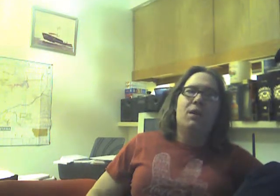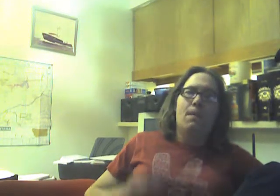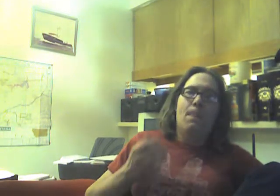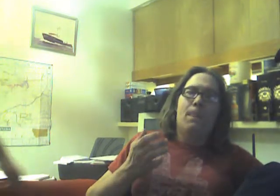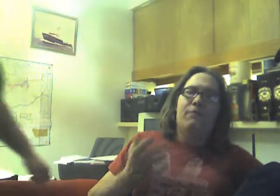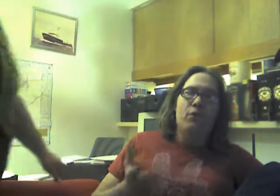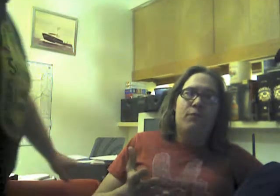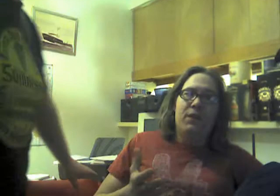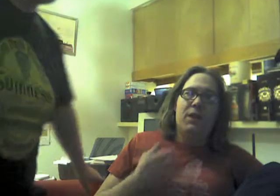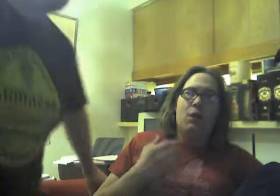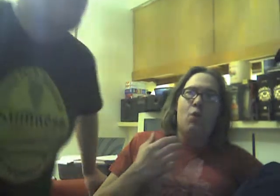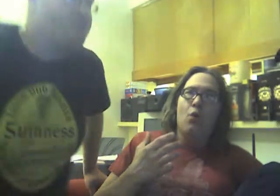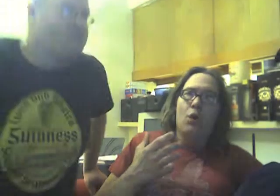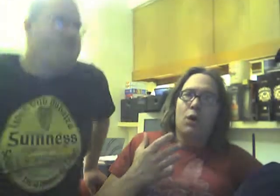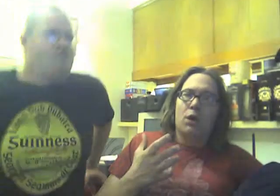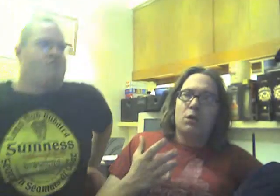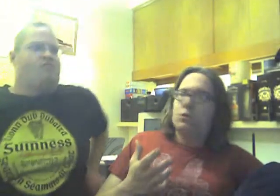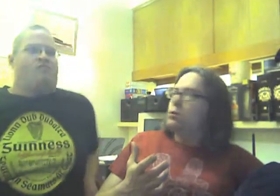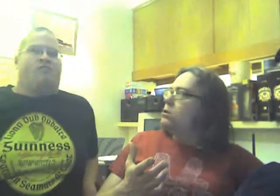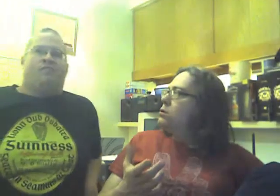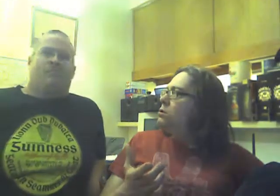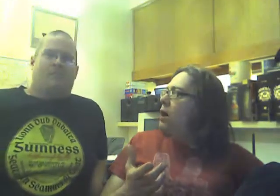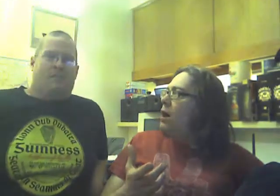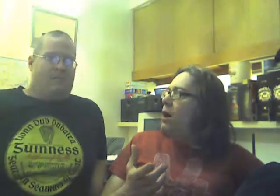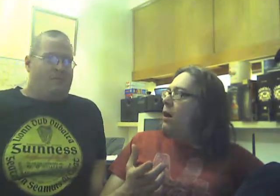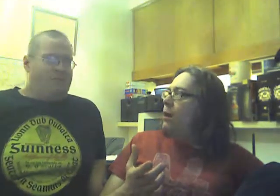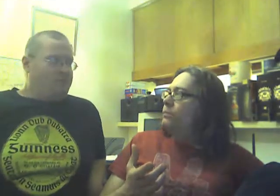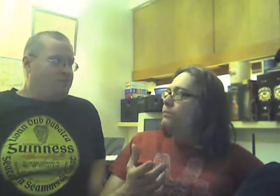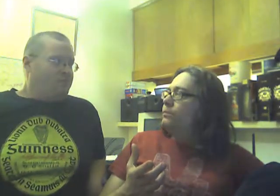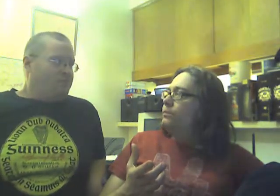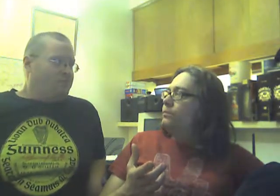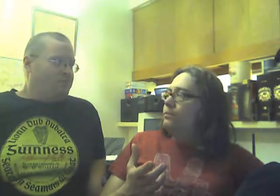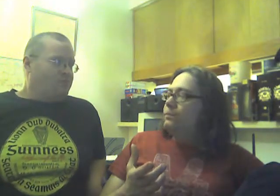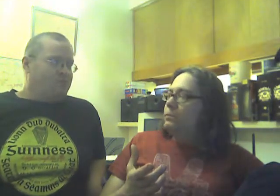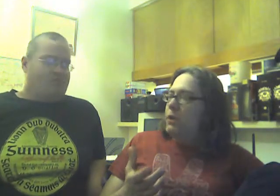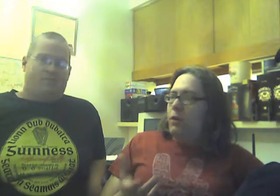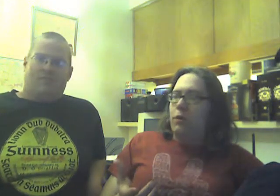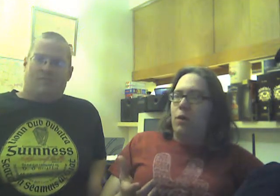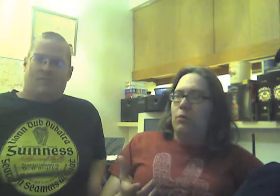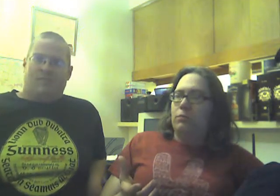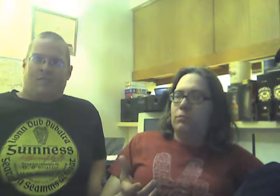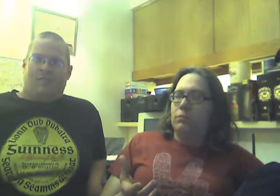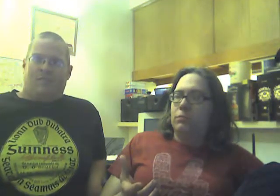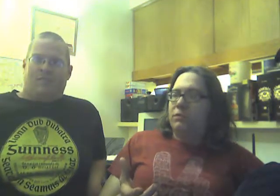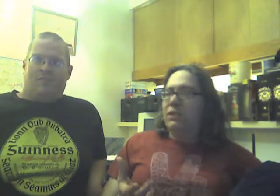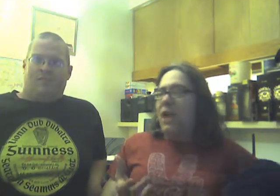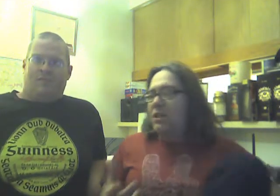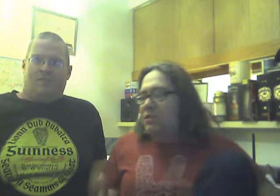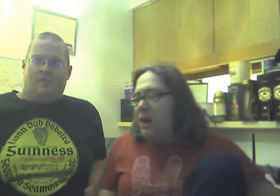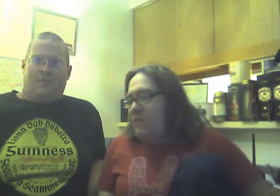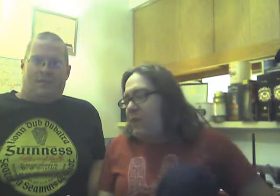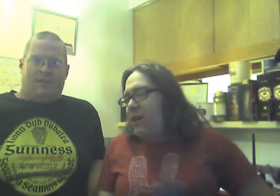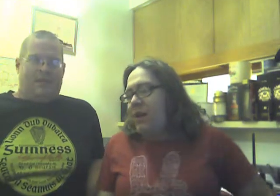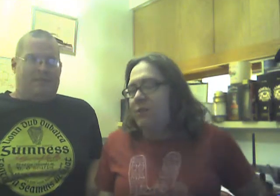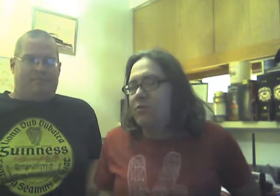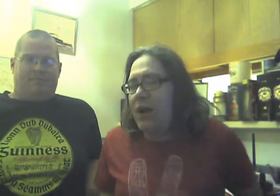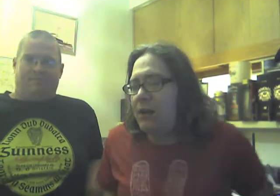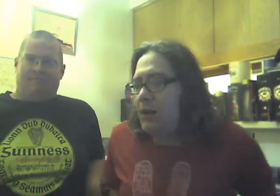foofy, or, uh, you know, saying stuff that, trying to